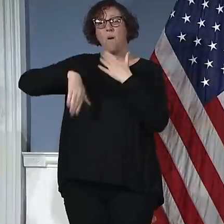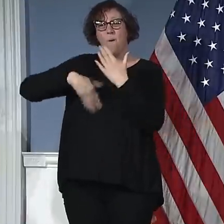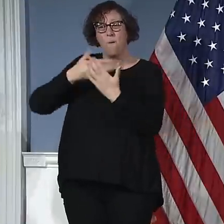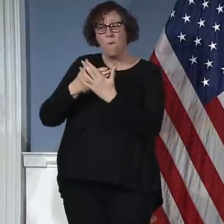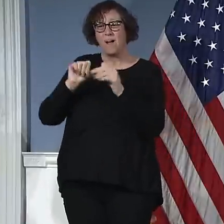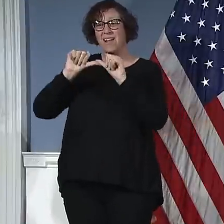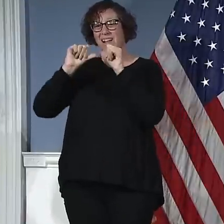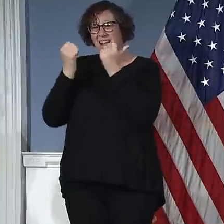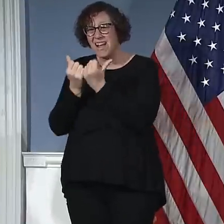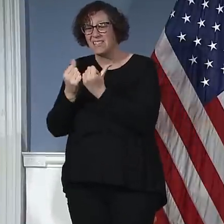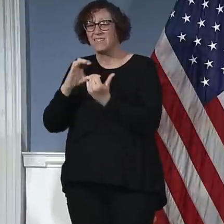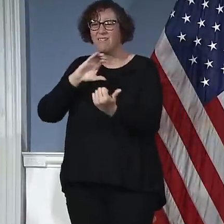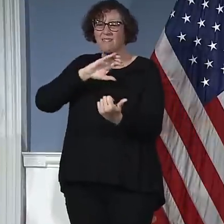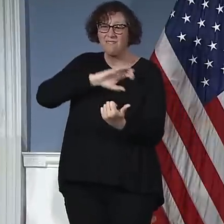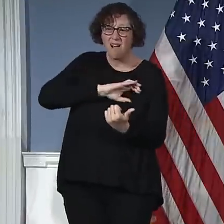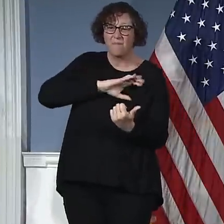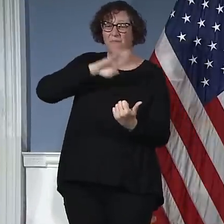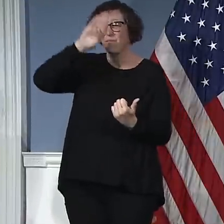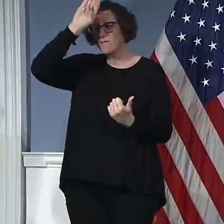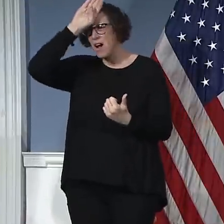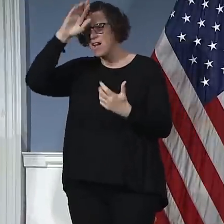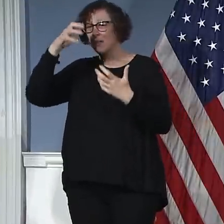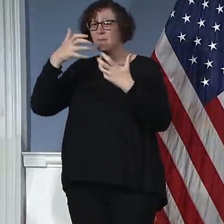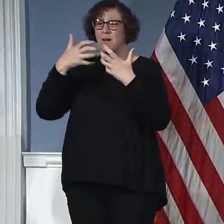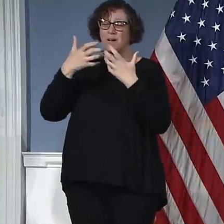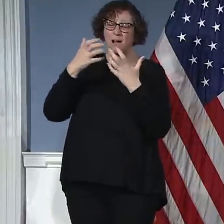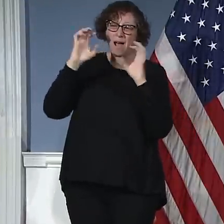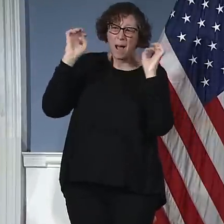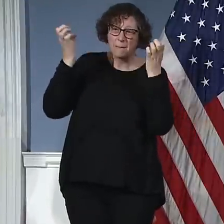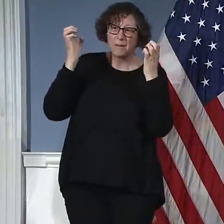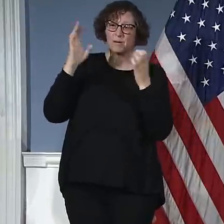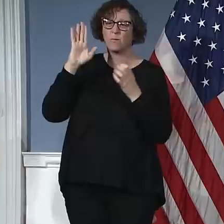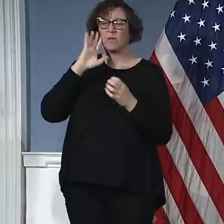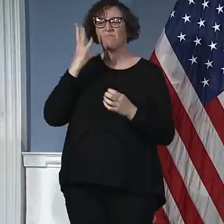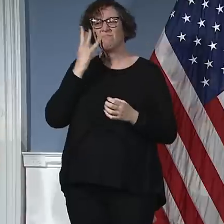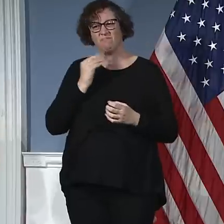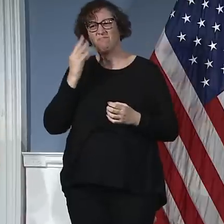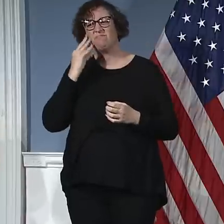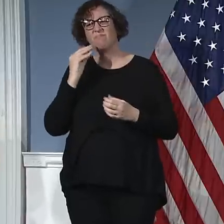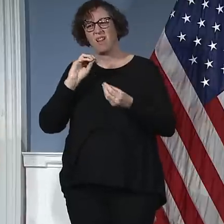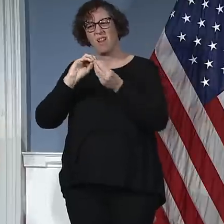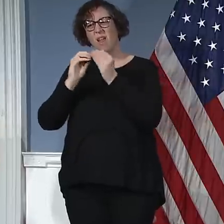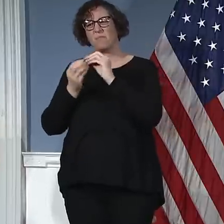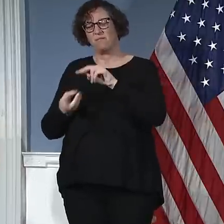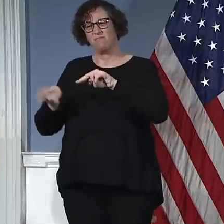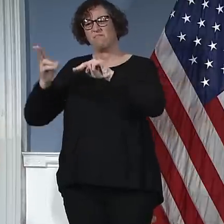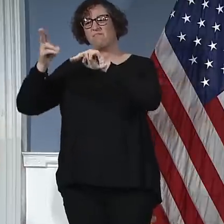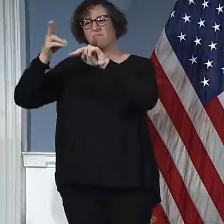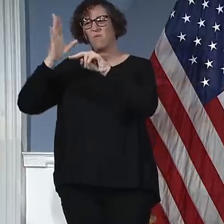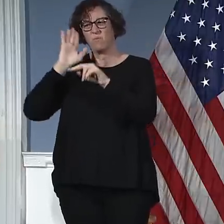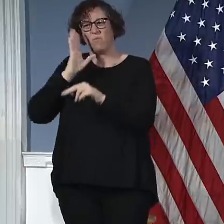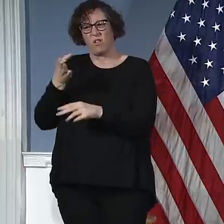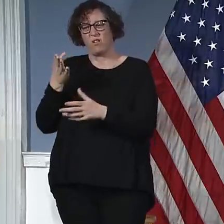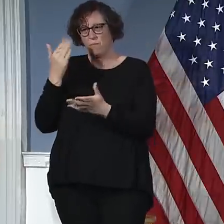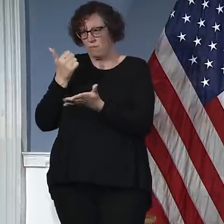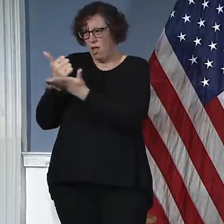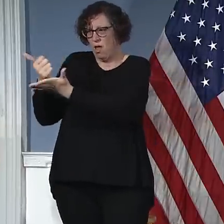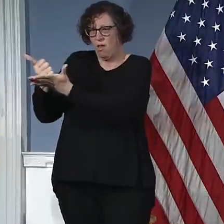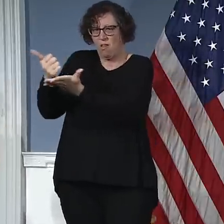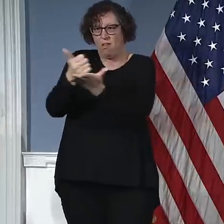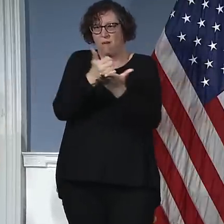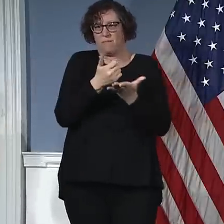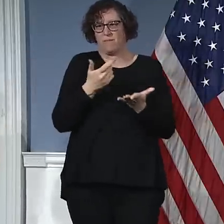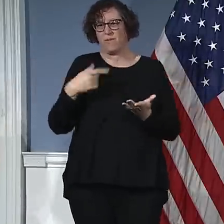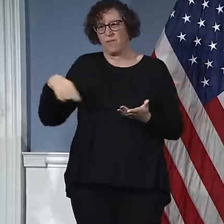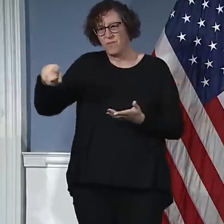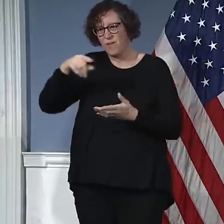We know, certainly with NYPD, but other agencies as well, that there's being a lot of adjustments made to ensure we